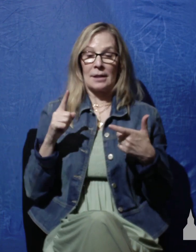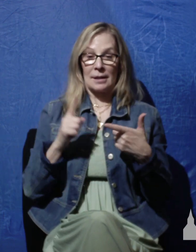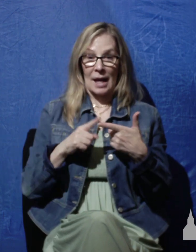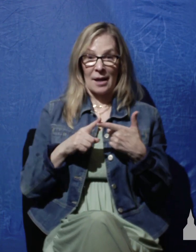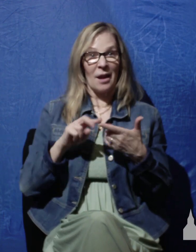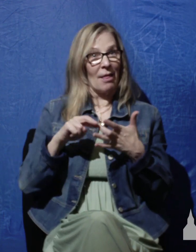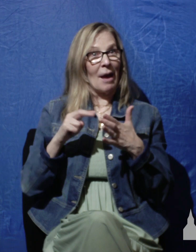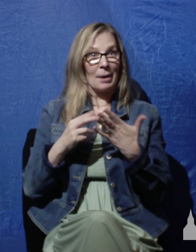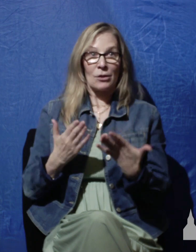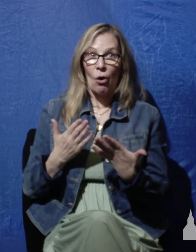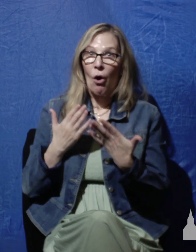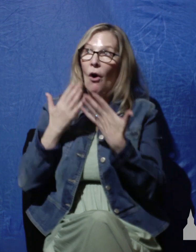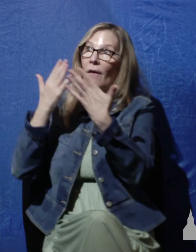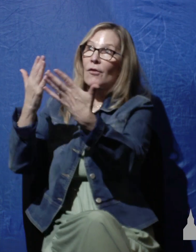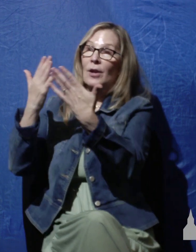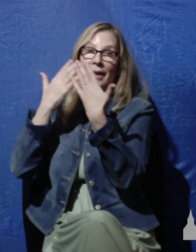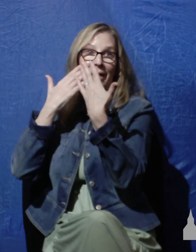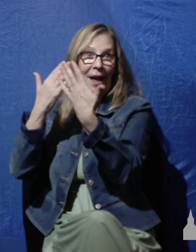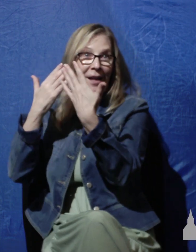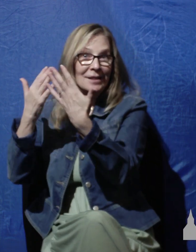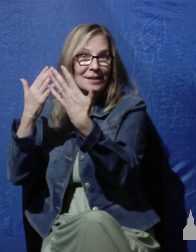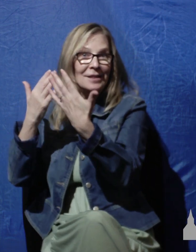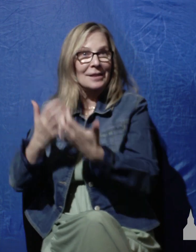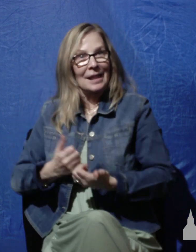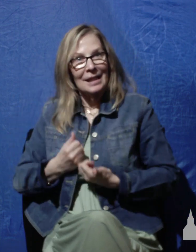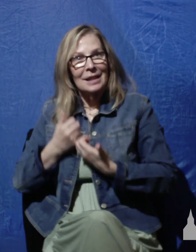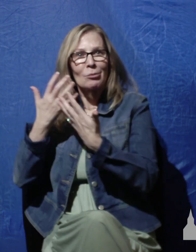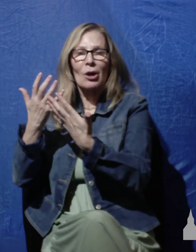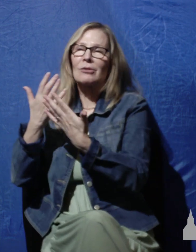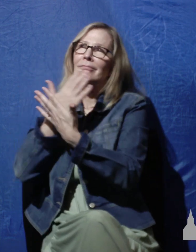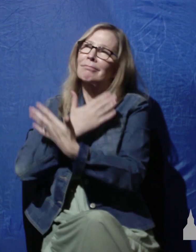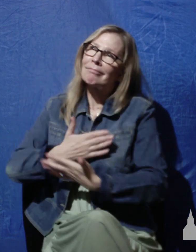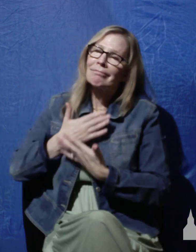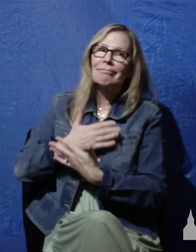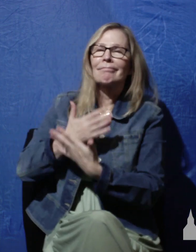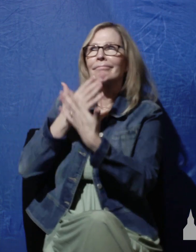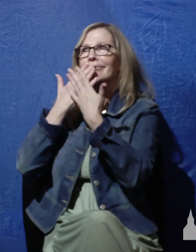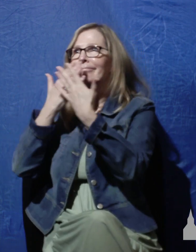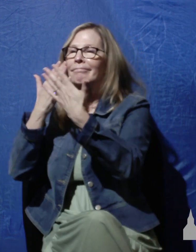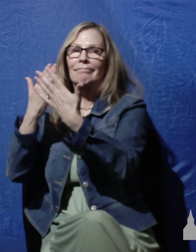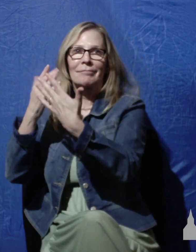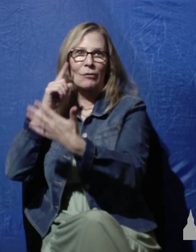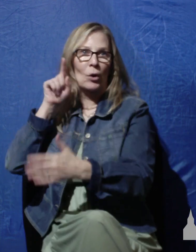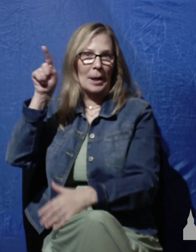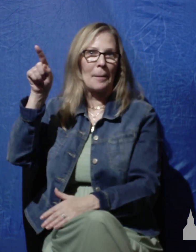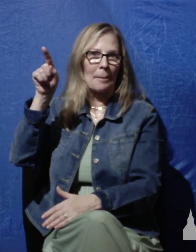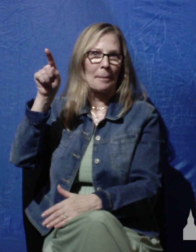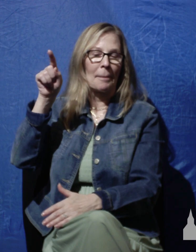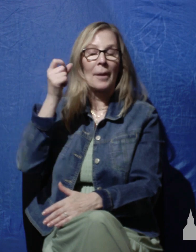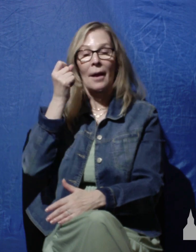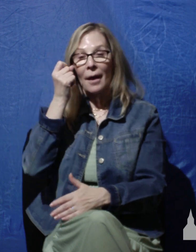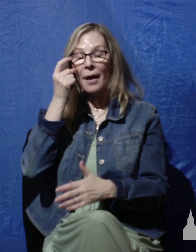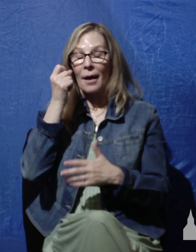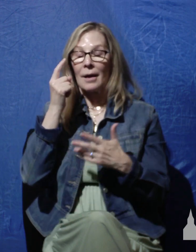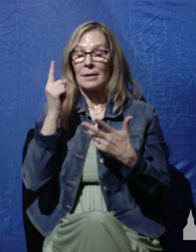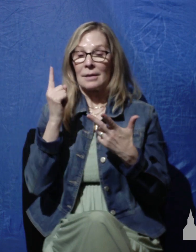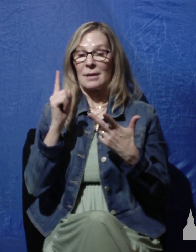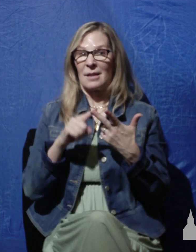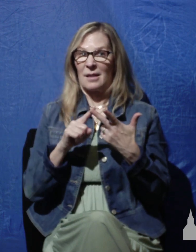means offering up thanks and expressions of appreciation to him. But there's something else that David tells us